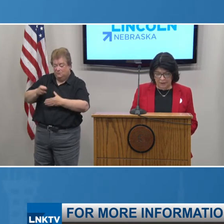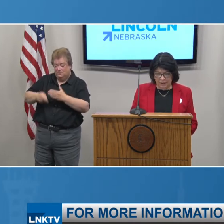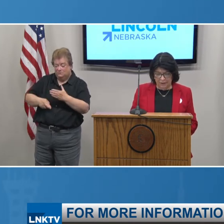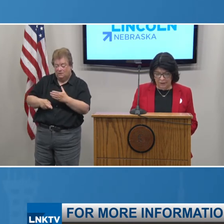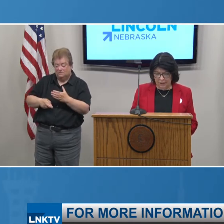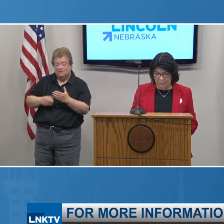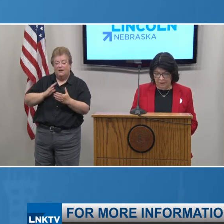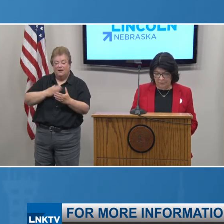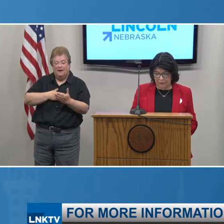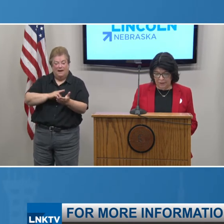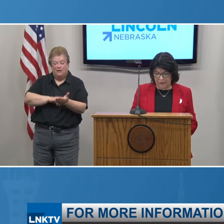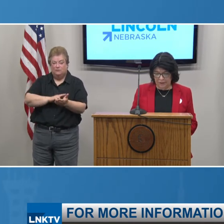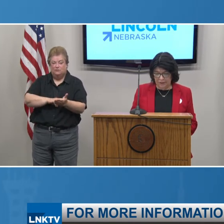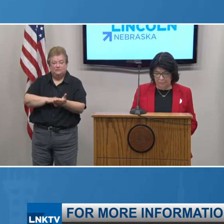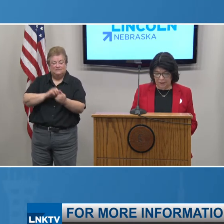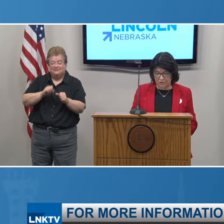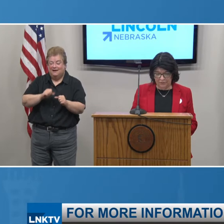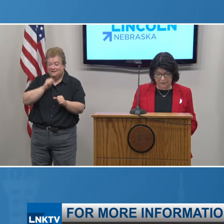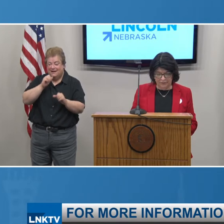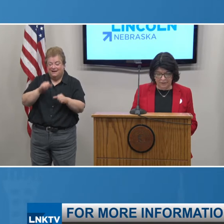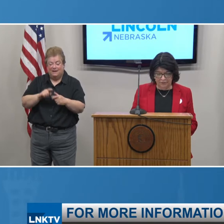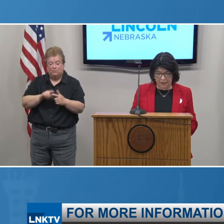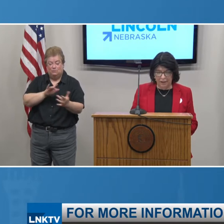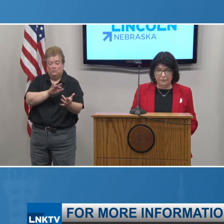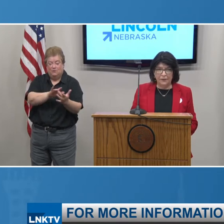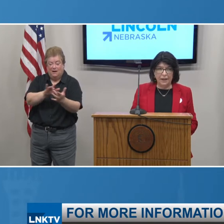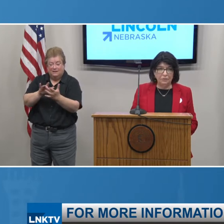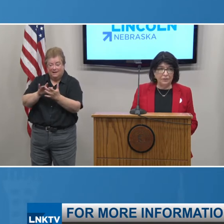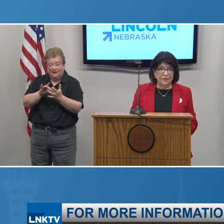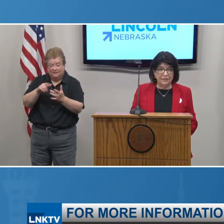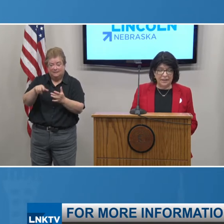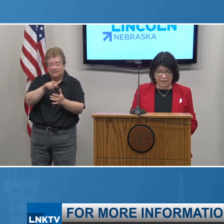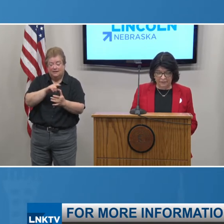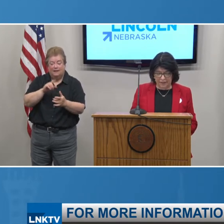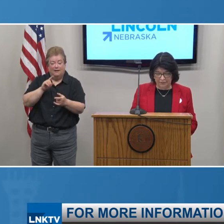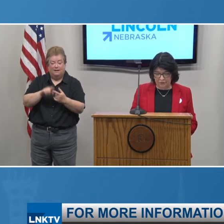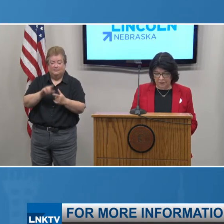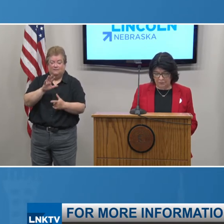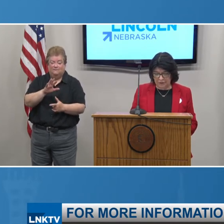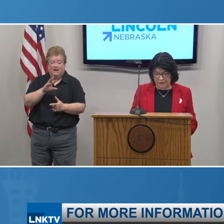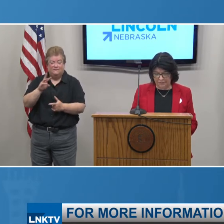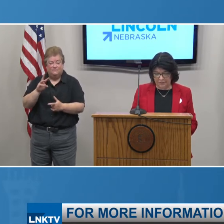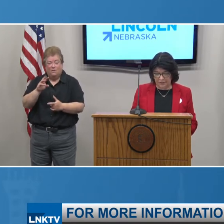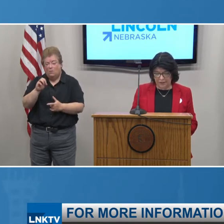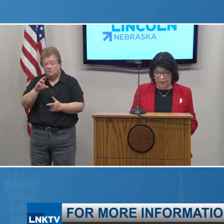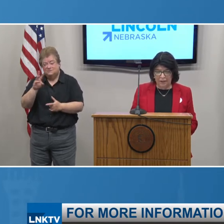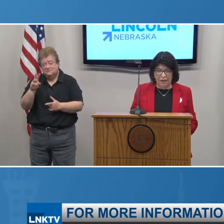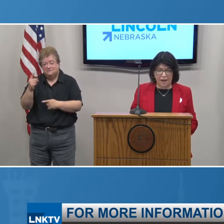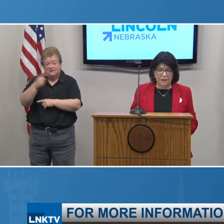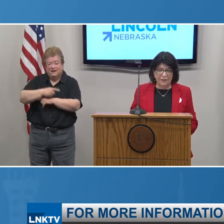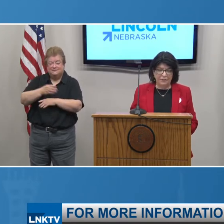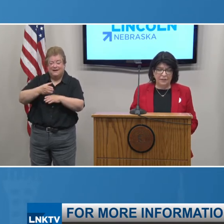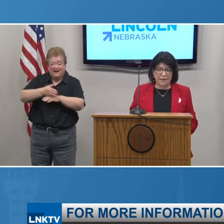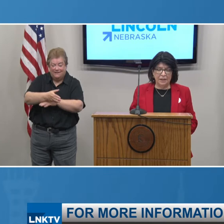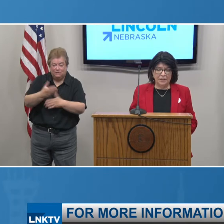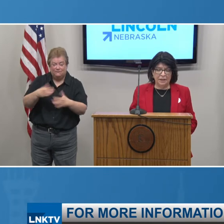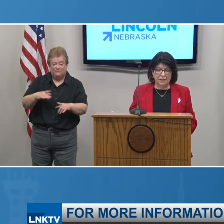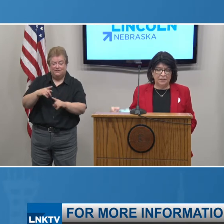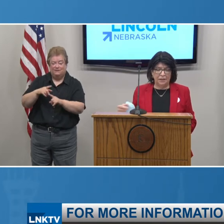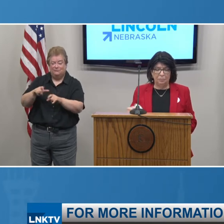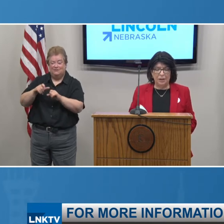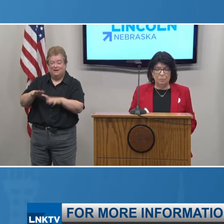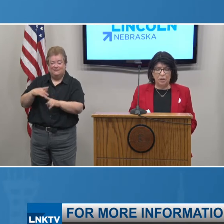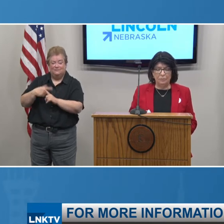typically have not been able to contact patients until five or six days after they were tested. Obviously,